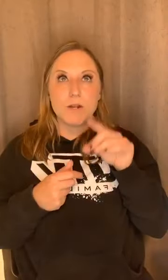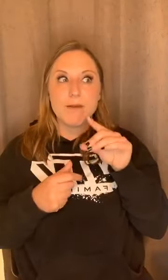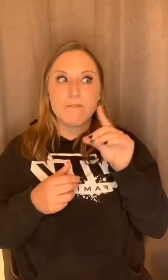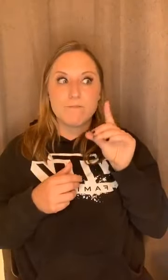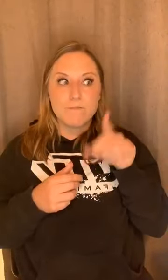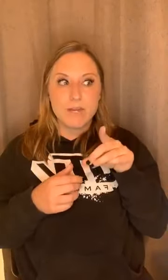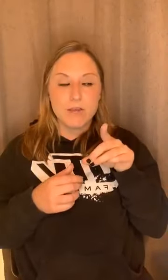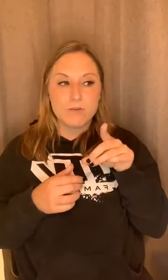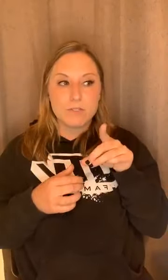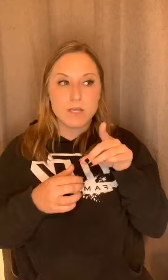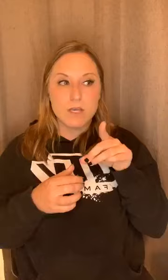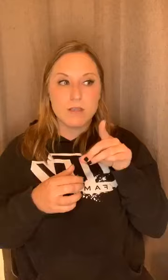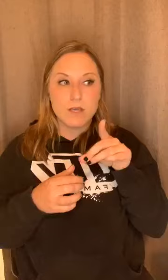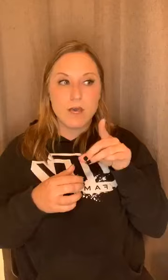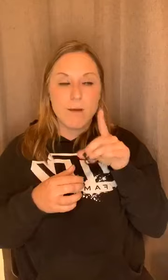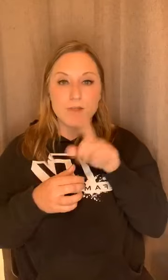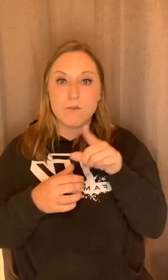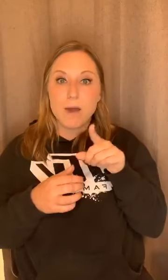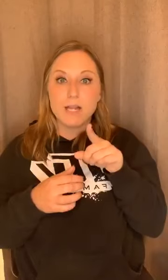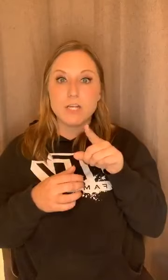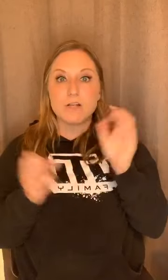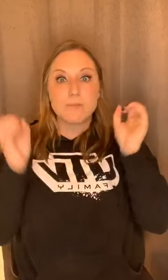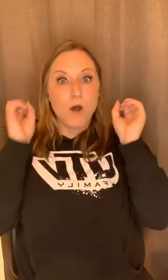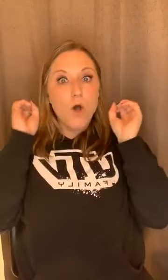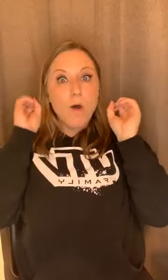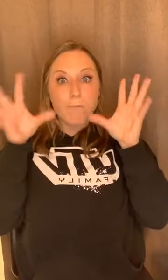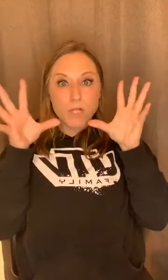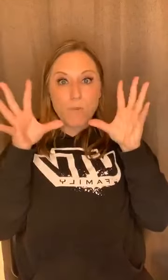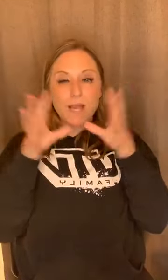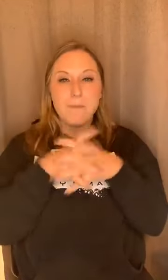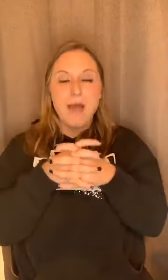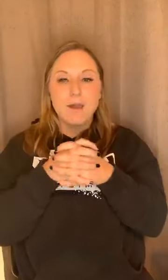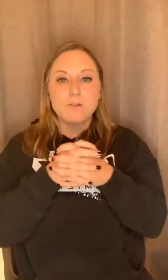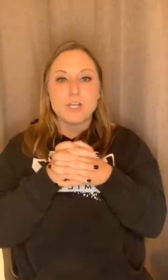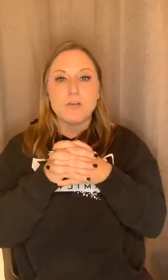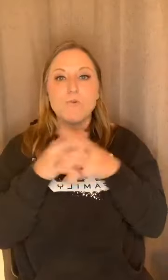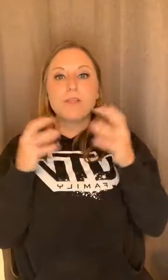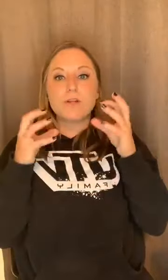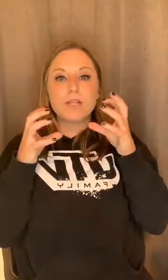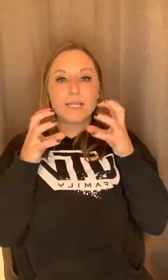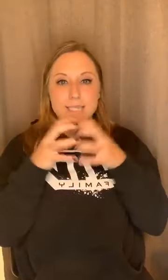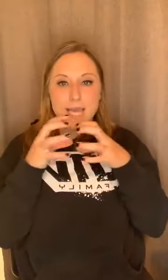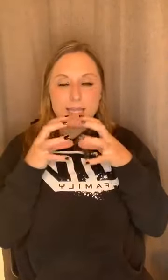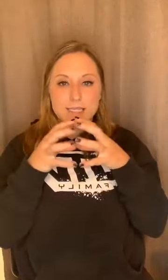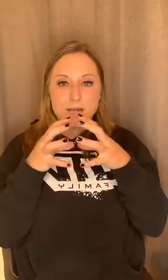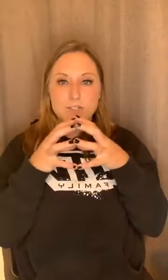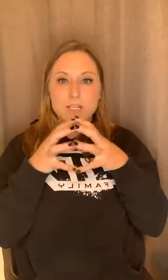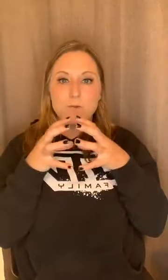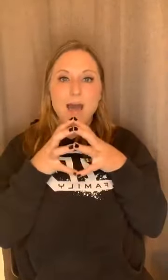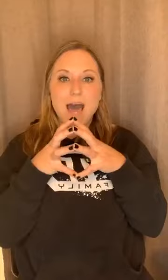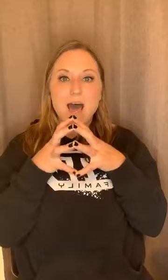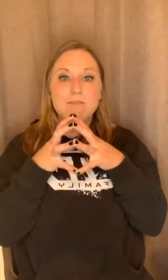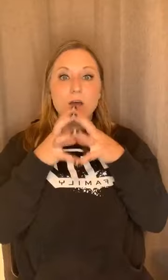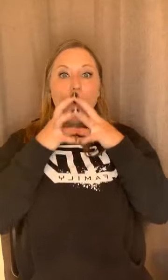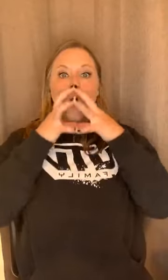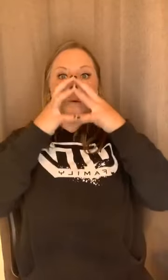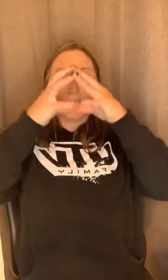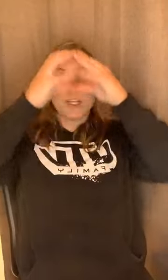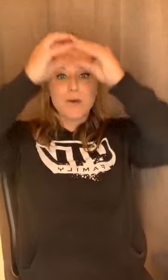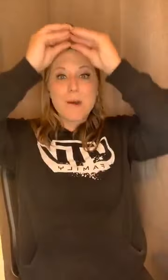of my videos in the love your body challenge about blowing up energy. You literally could take this energy that you have, watch it go up